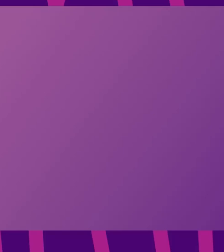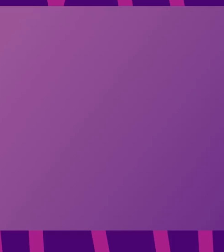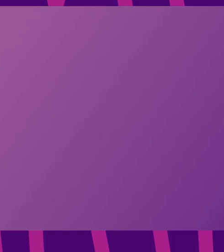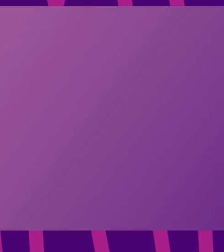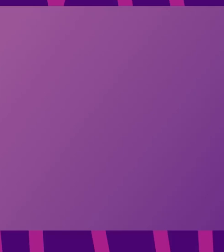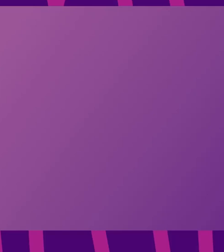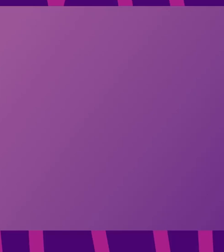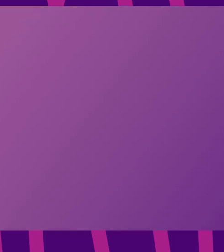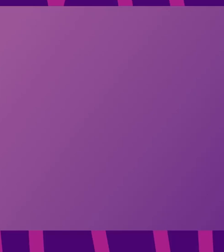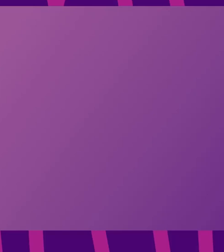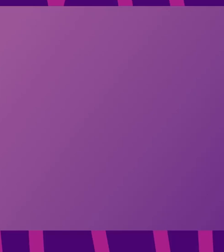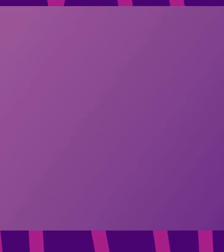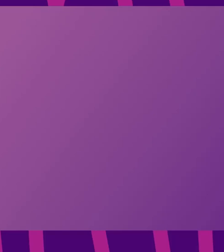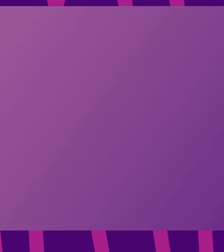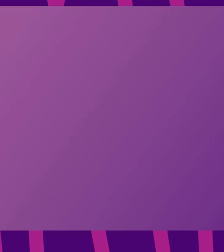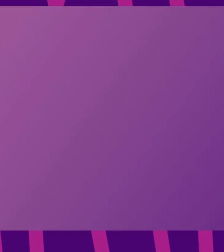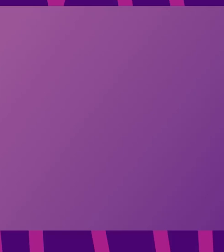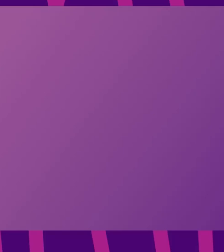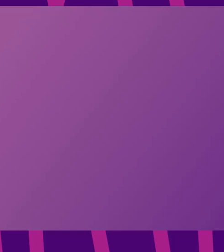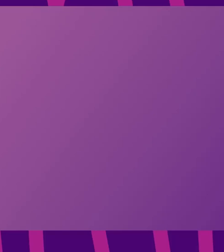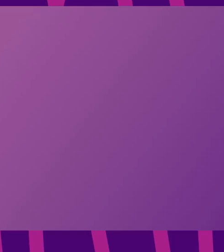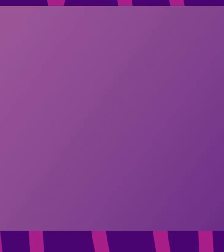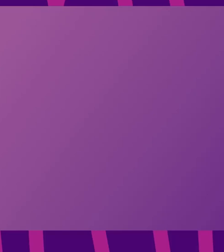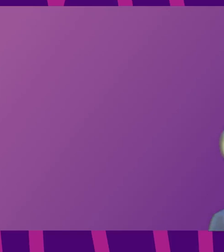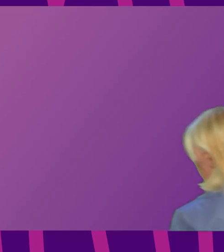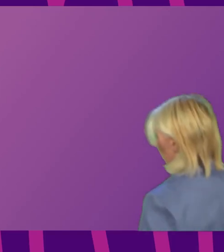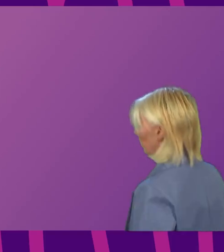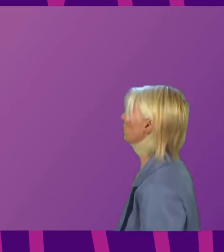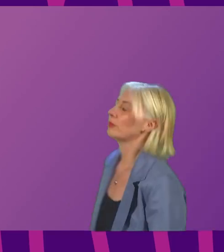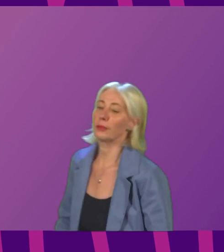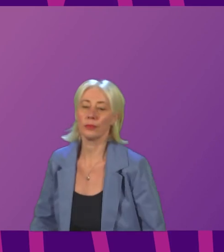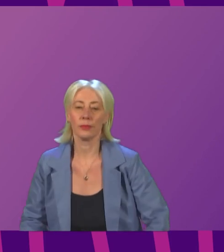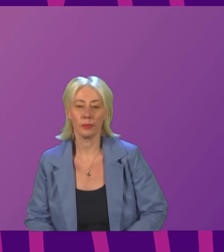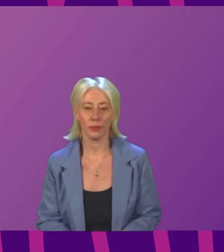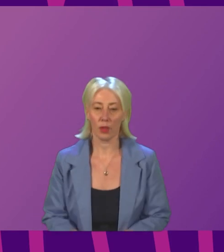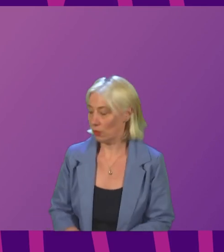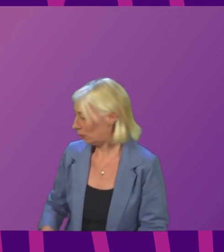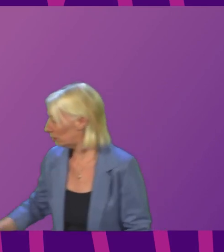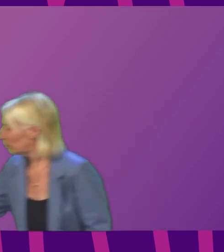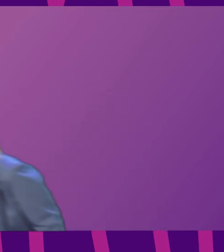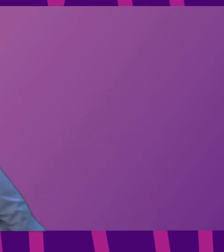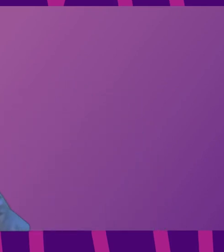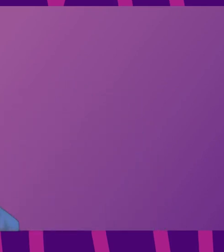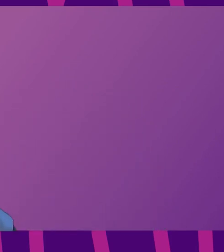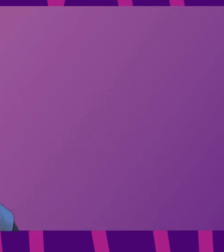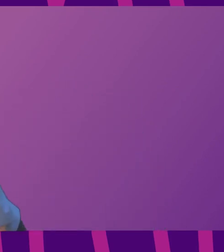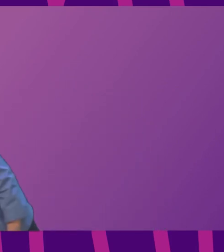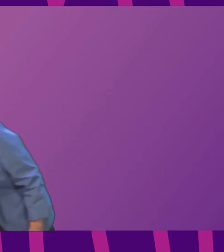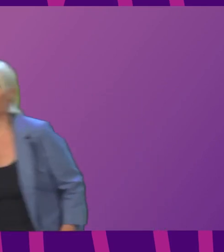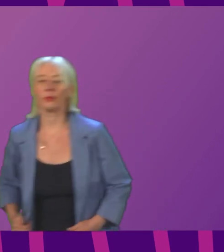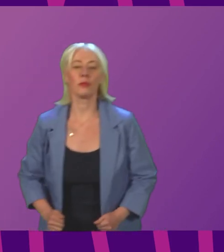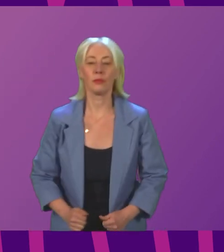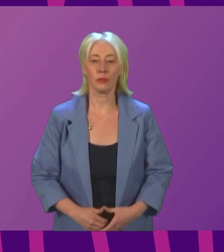Before I do so, can I remind members of the COVID-related measures that are in place and that face